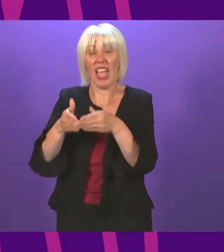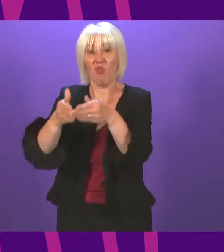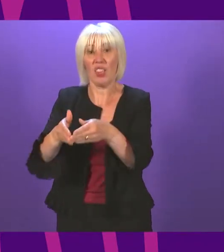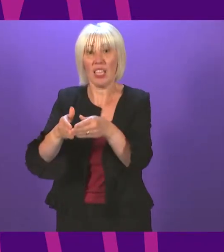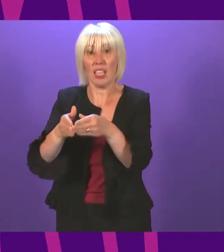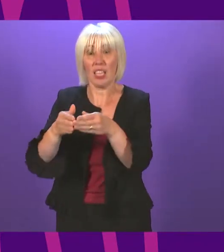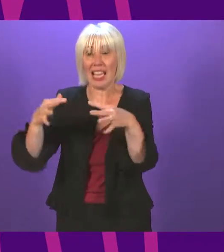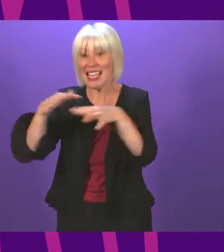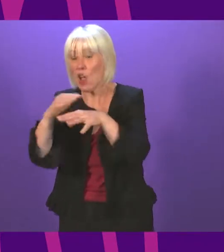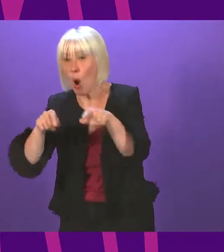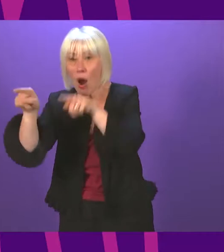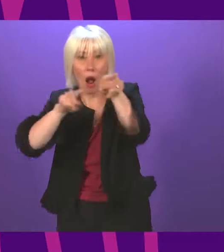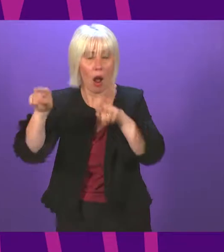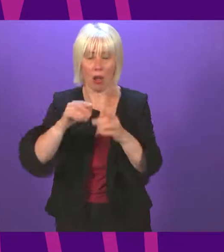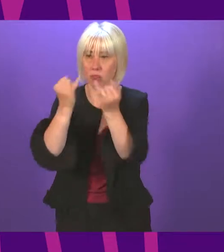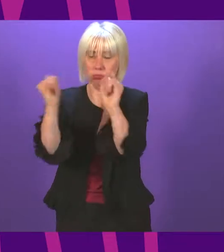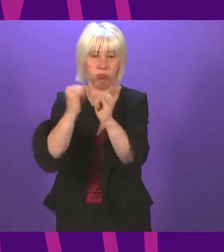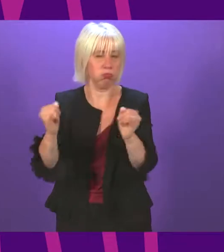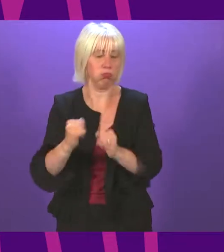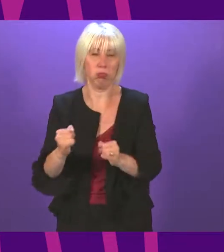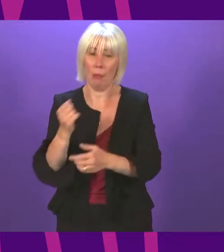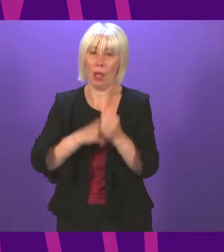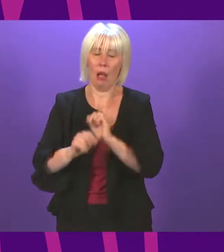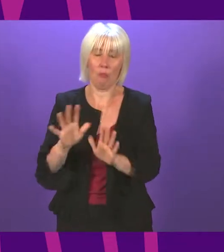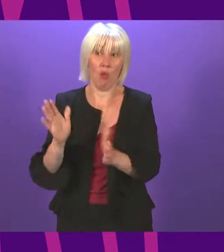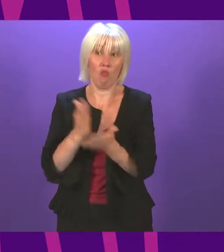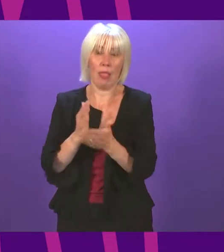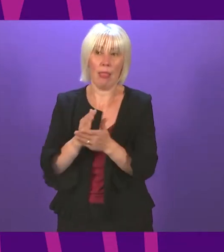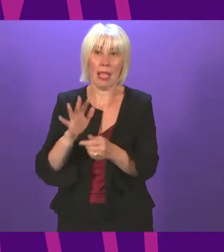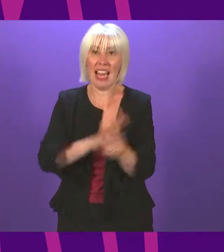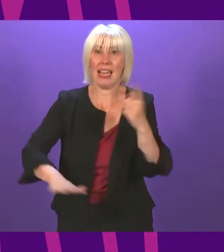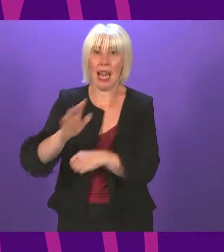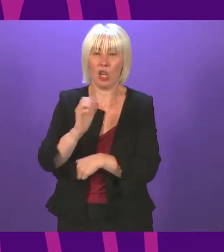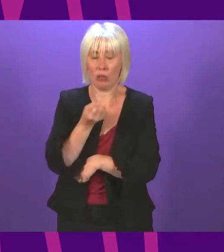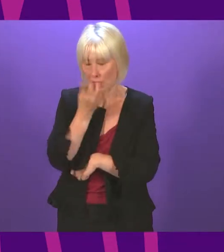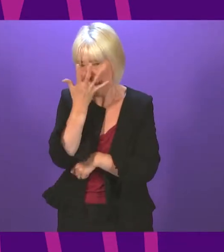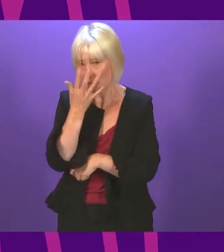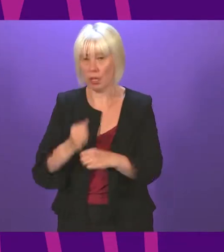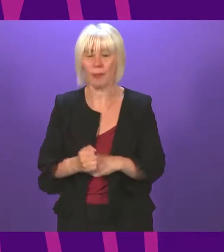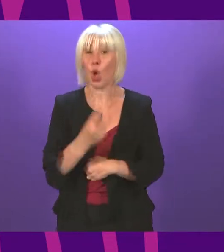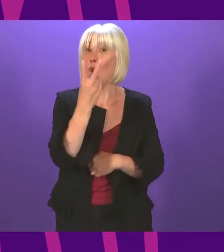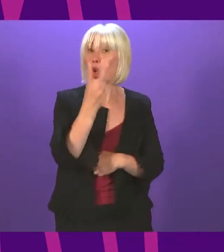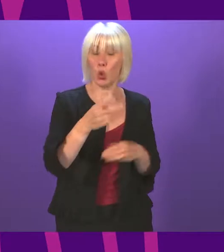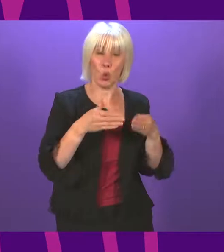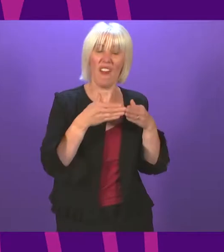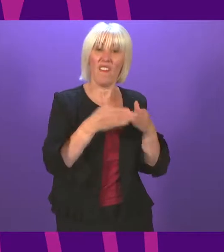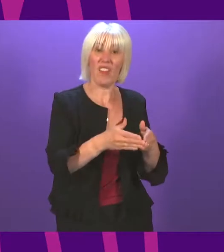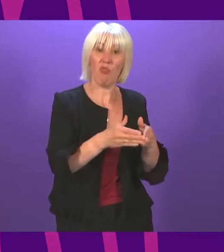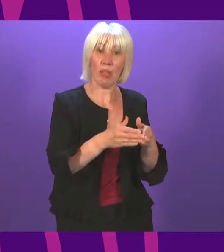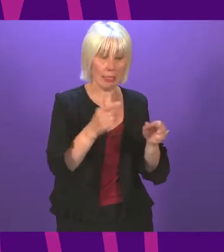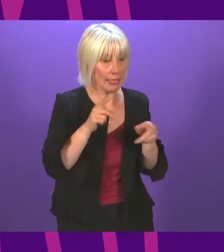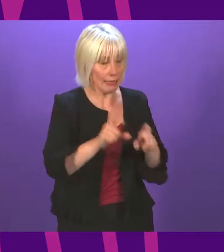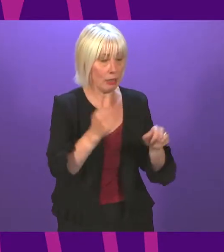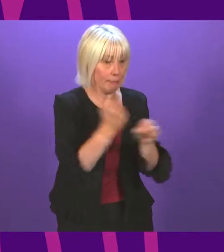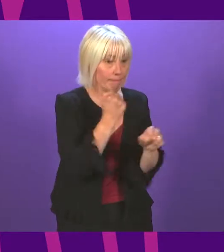situation that is getting worse and is nothing short of a national scandal. We have two ferries still under construction that are now five